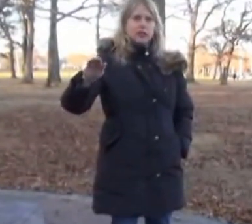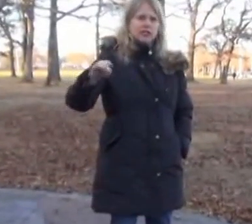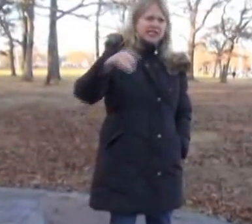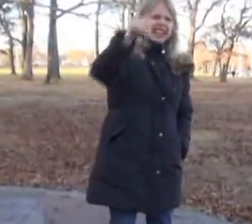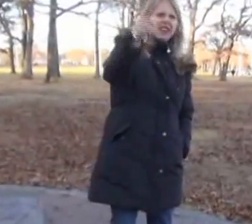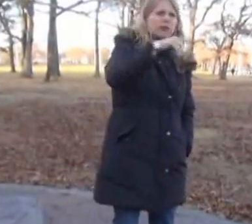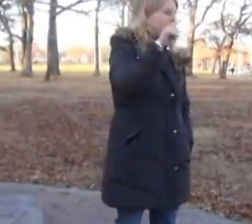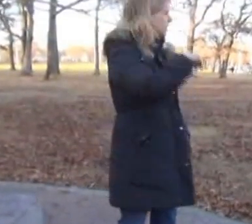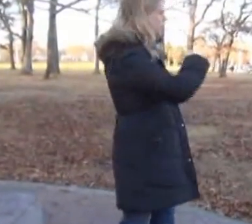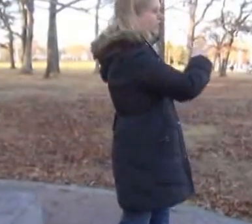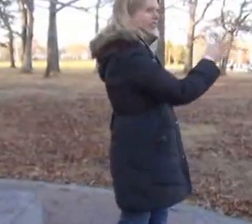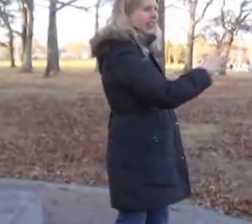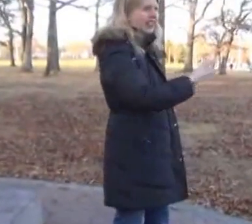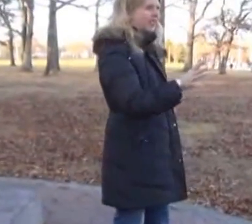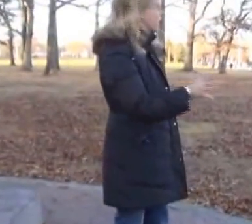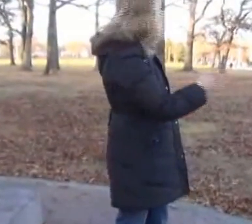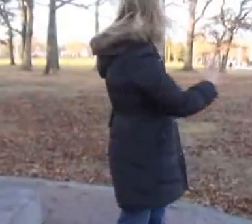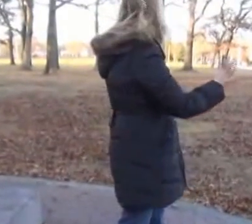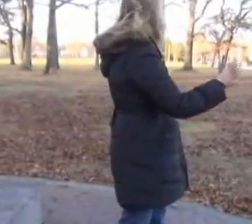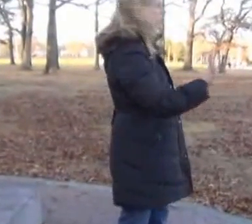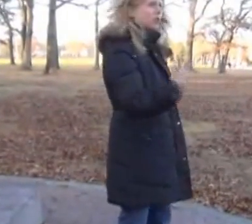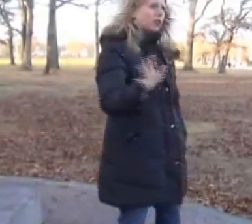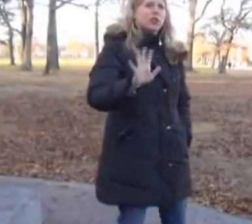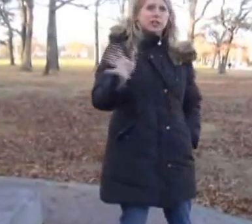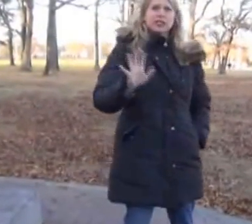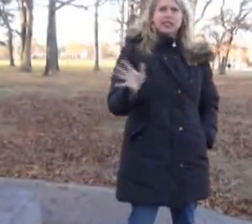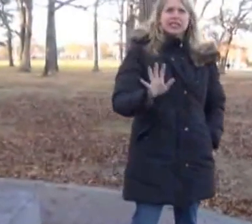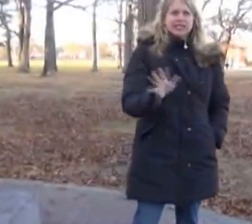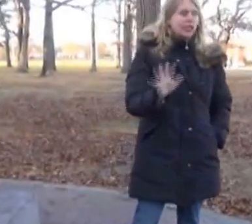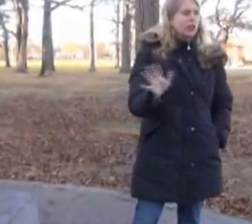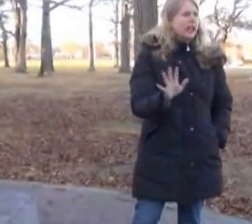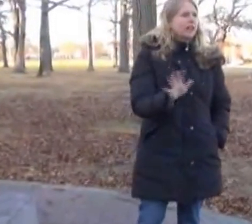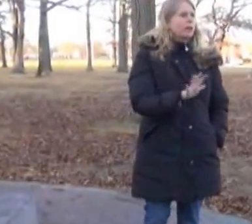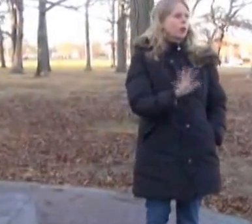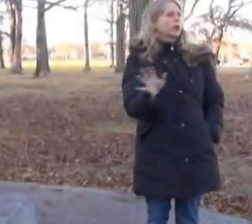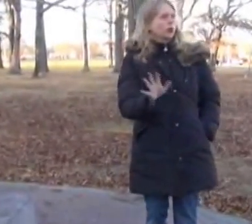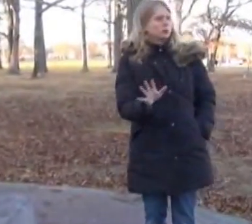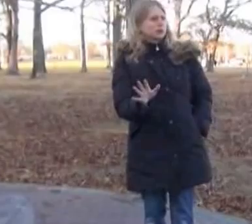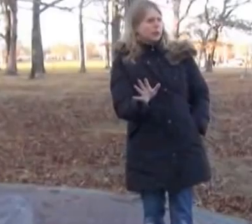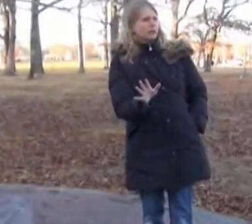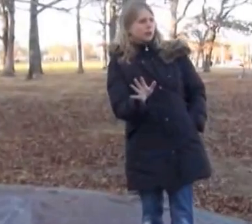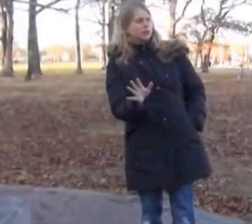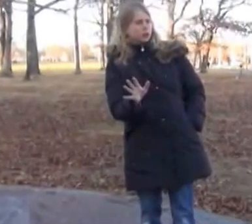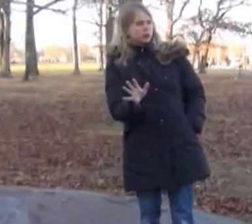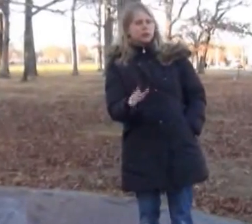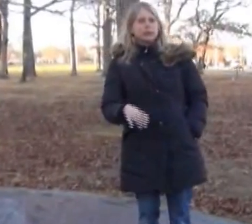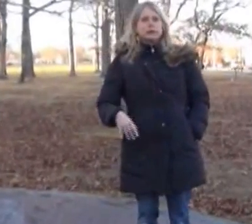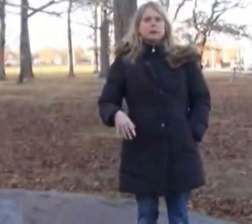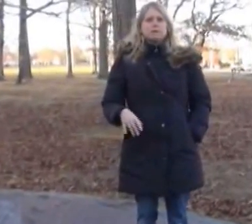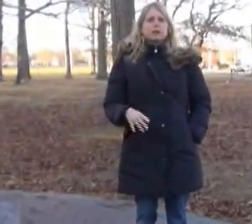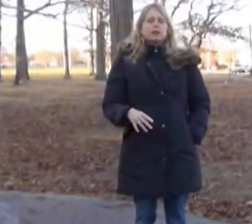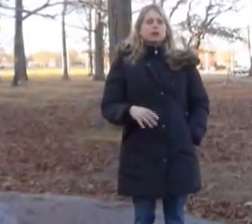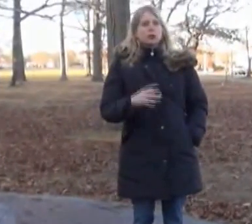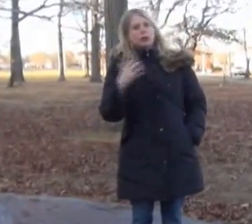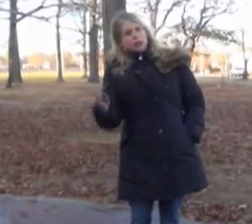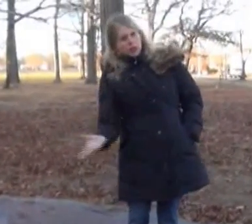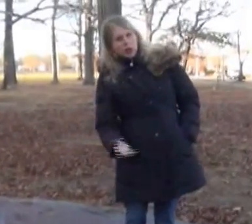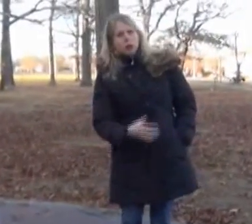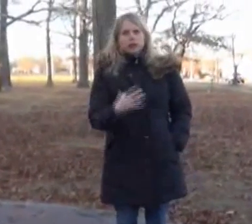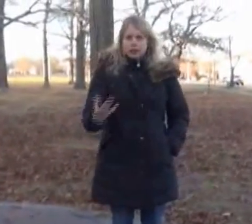Because they have a bunch, and they're not, you know, that personal. And they already had more than Olmstead ever envisioned. So we had to go and